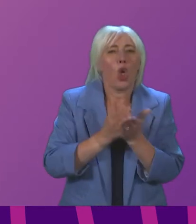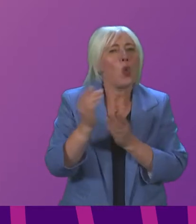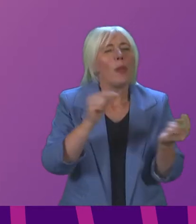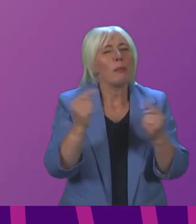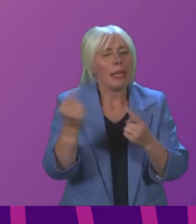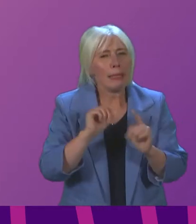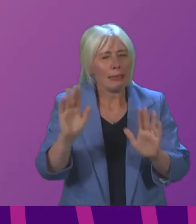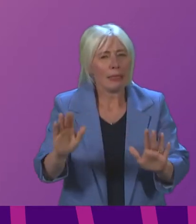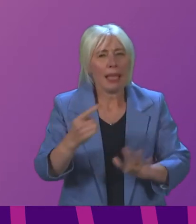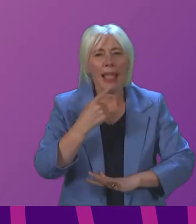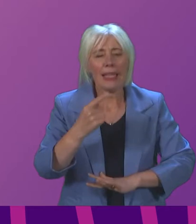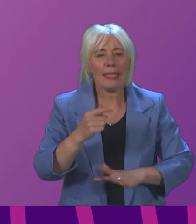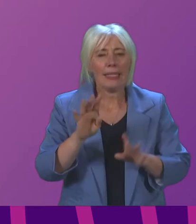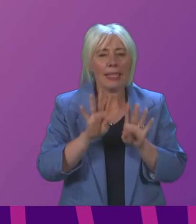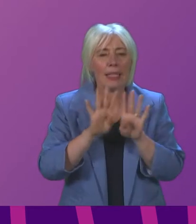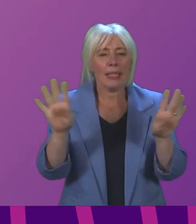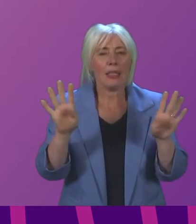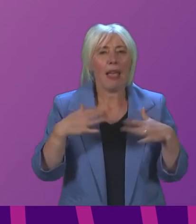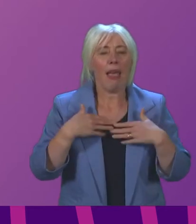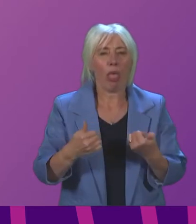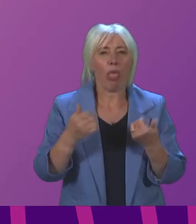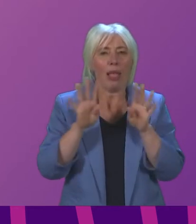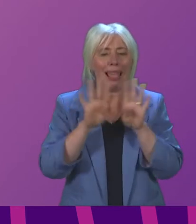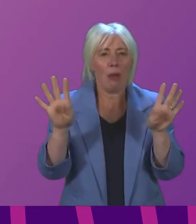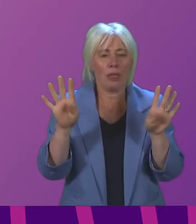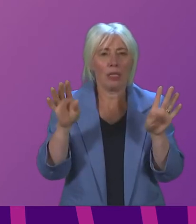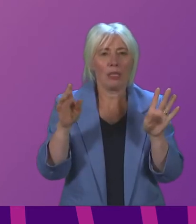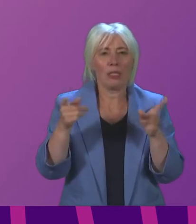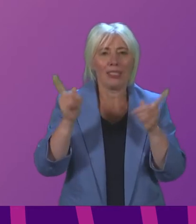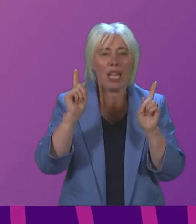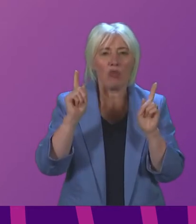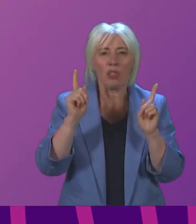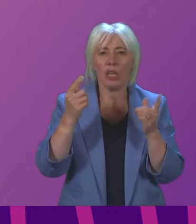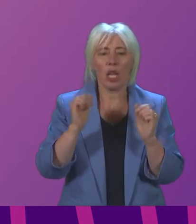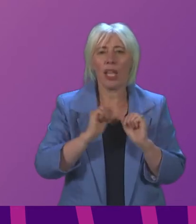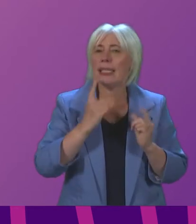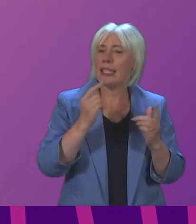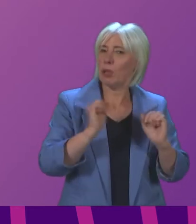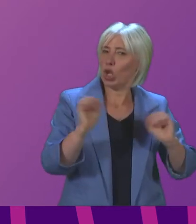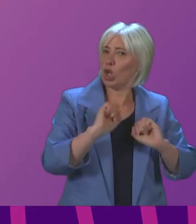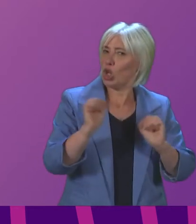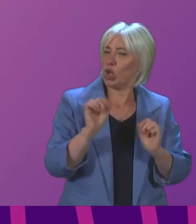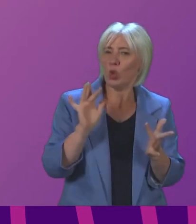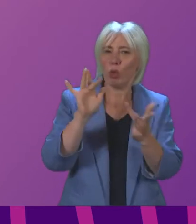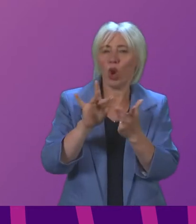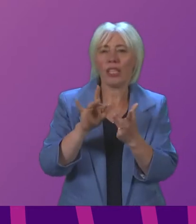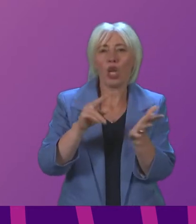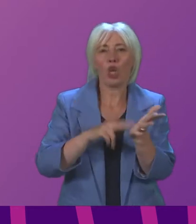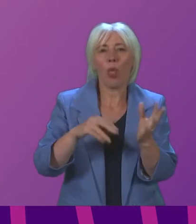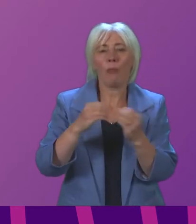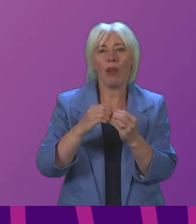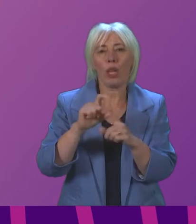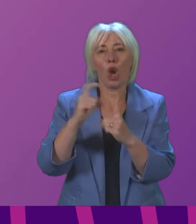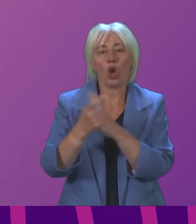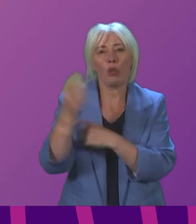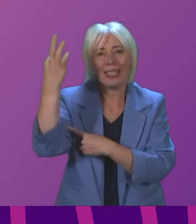just had I said that the cabinet secretary for health who I see has now joined us had not yet been in contact with North Berwick Community Council in